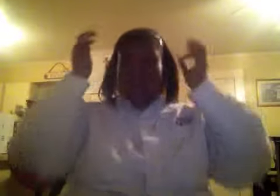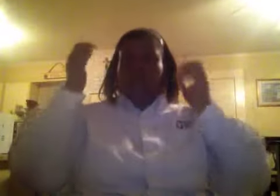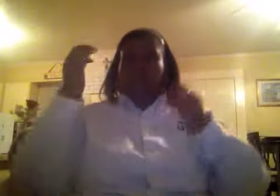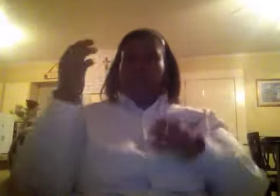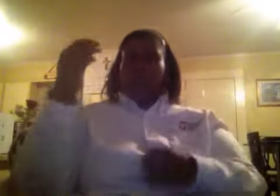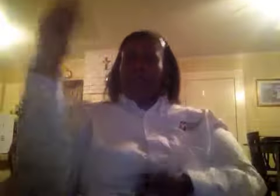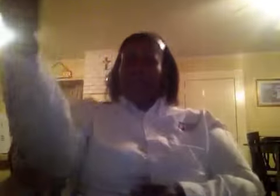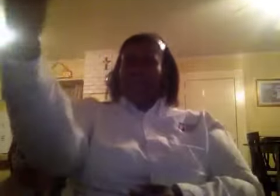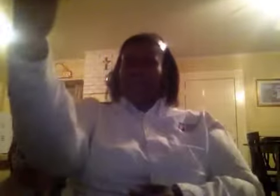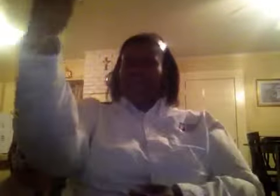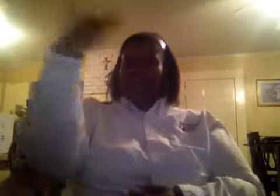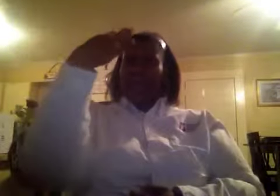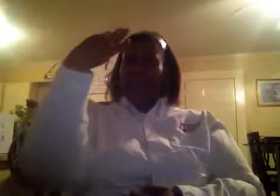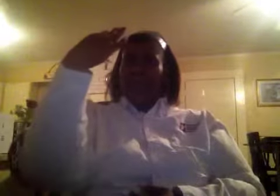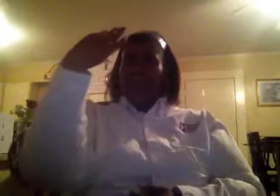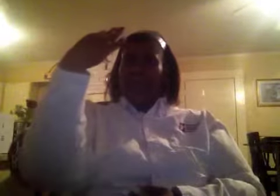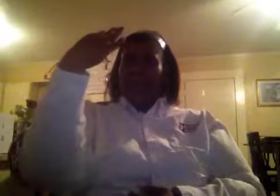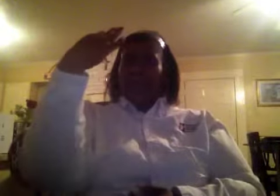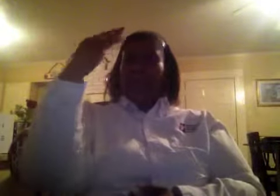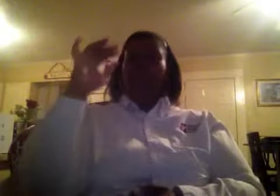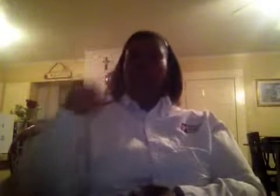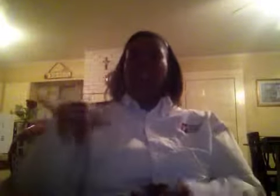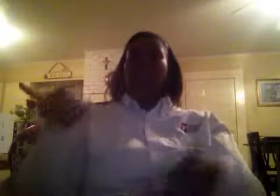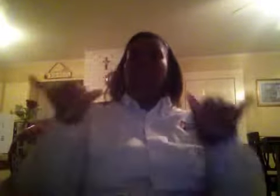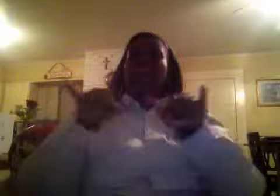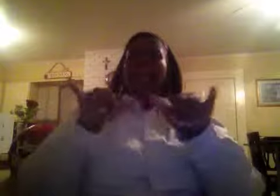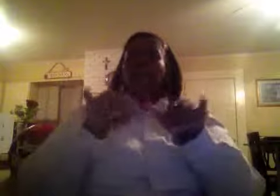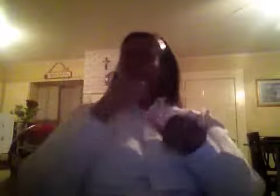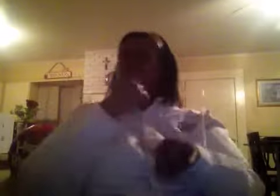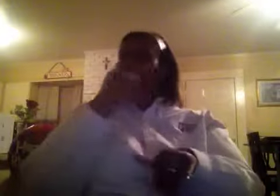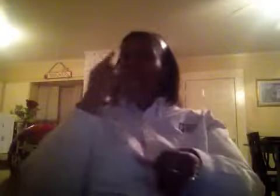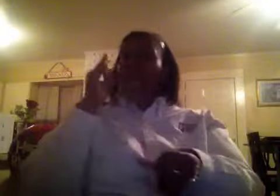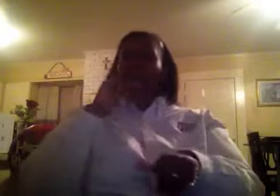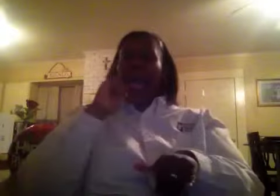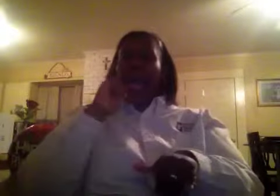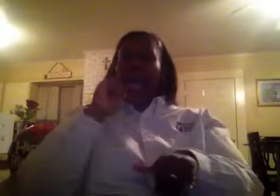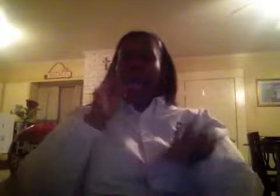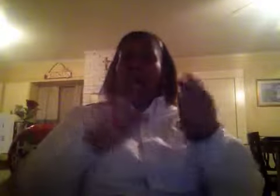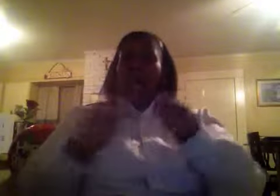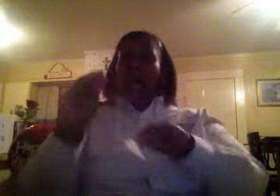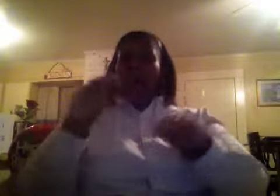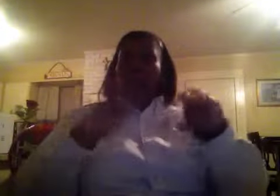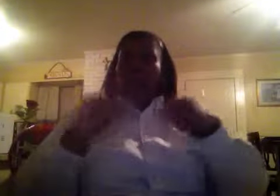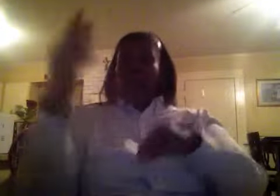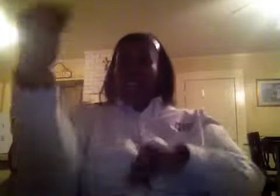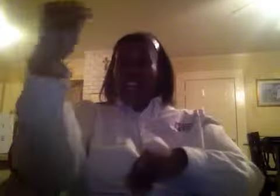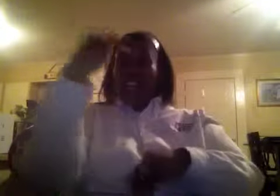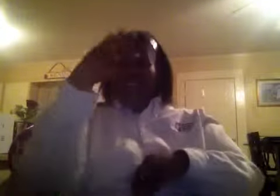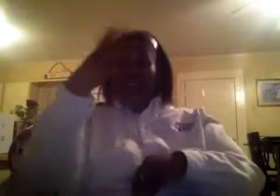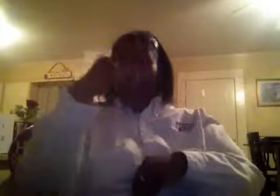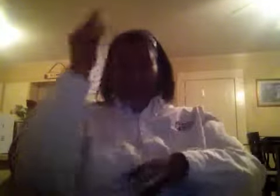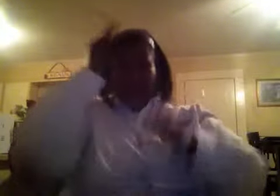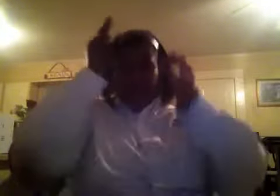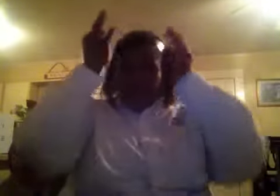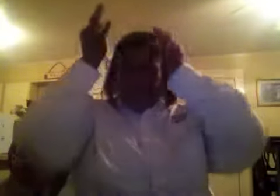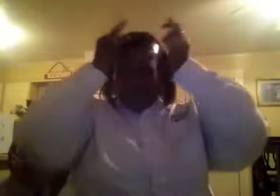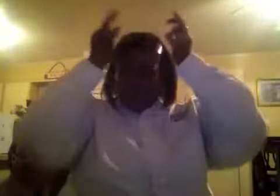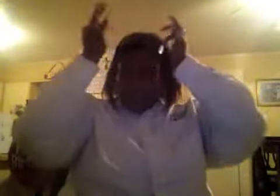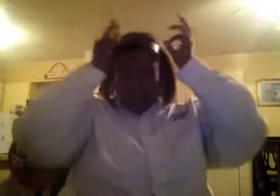dashboard measured eye movement. Justin Ratner works at Intel